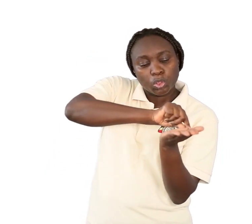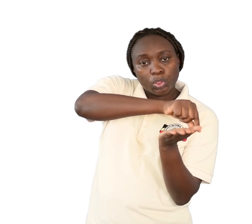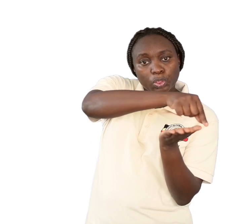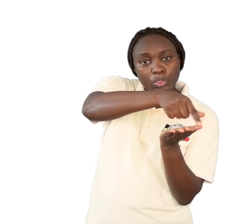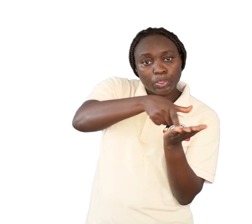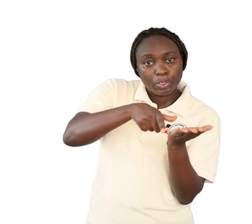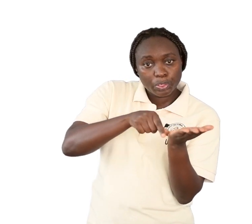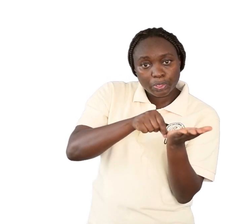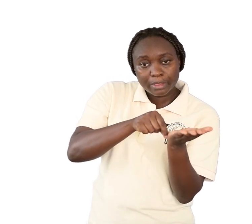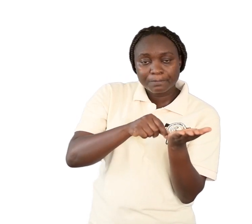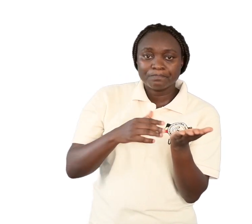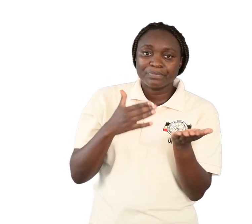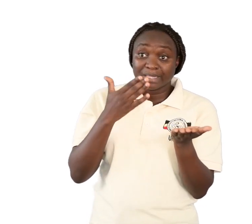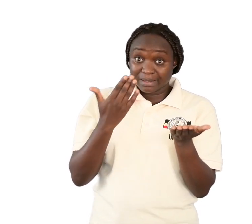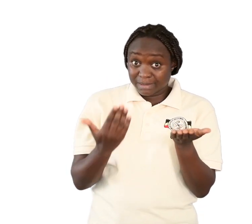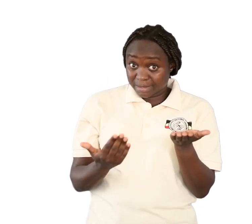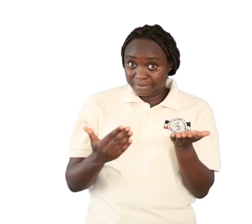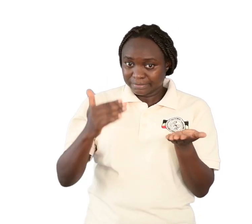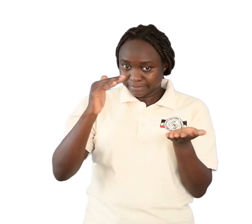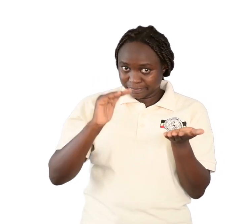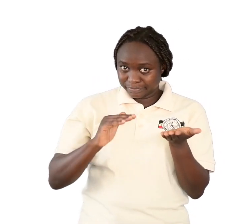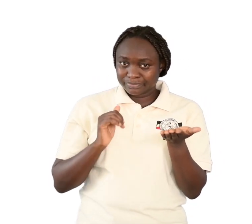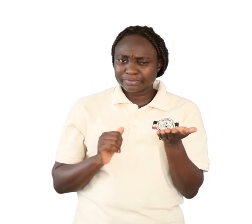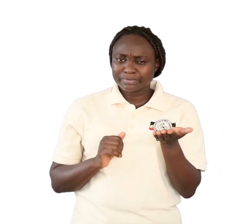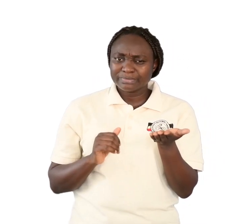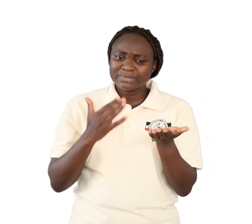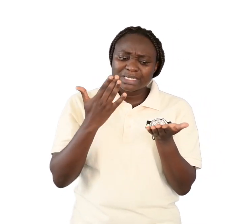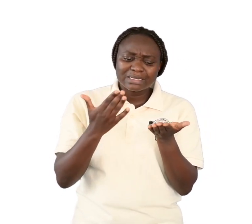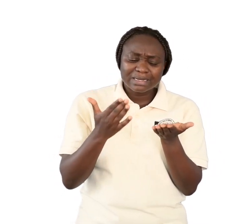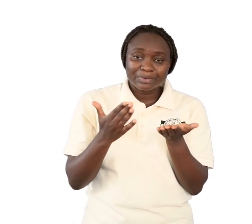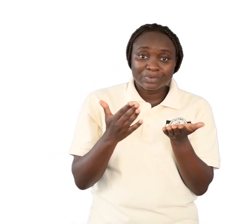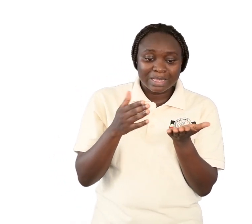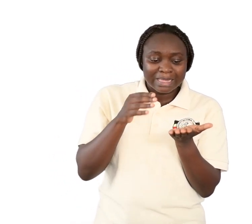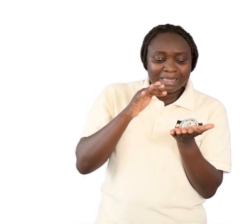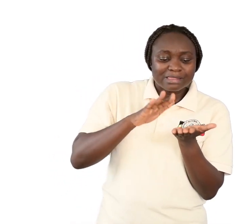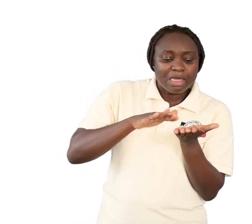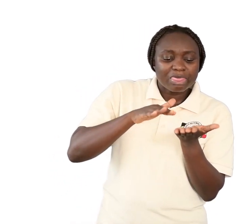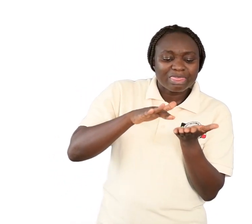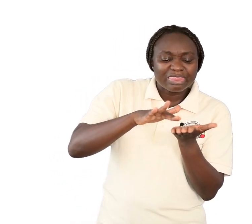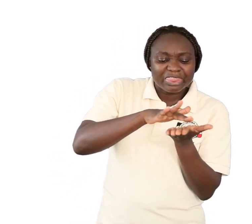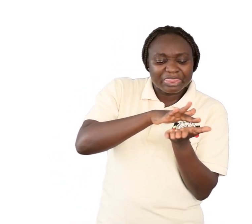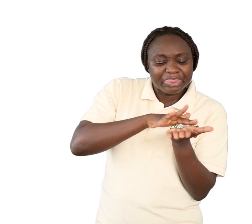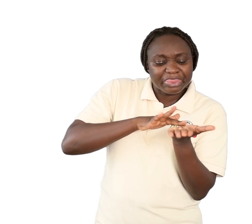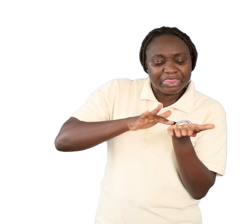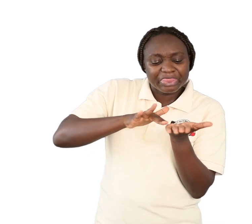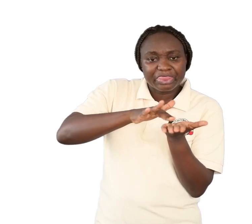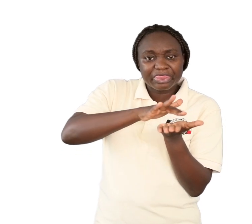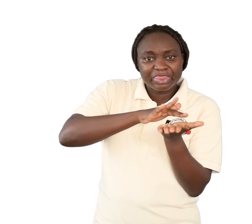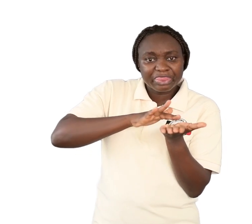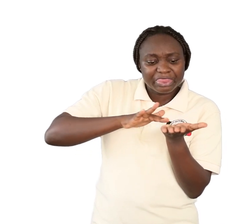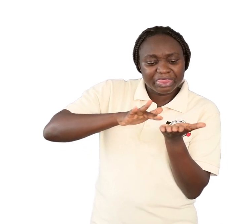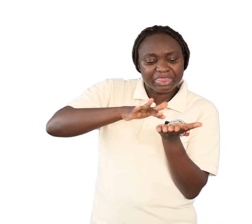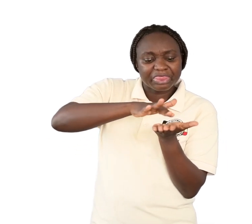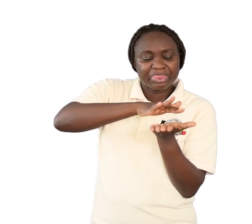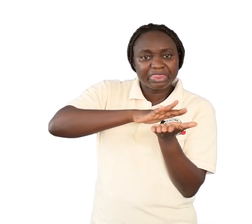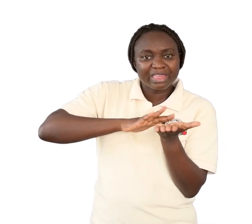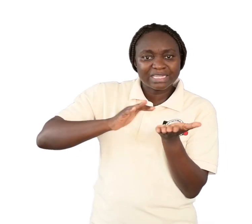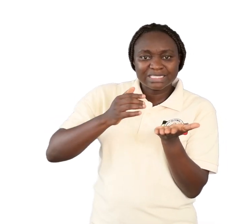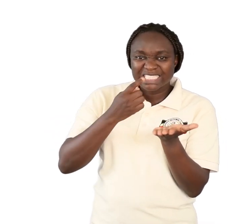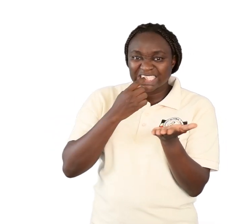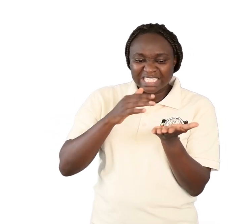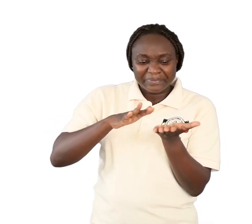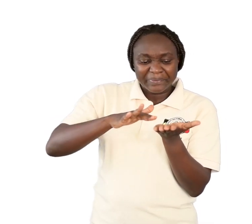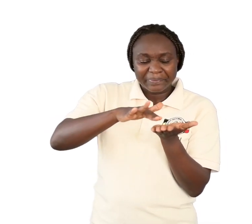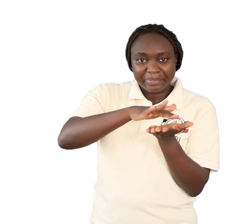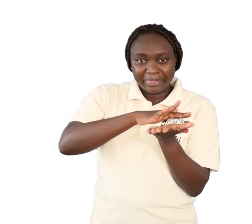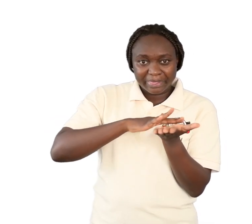Next, the layer after just surrounding the cytoplasm. Can I repeat